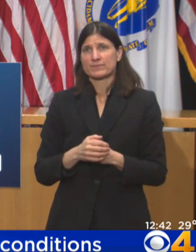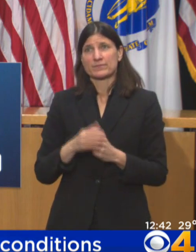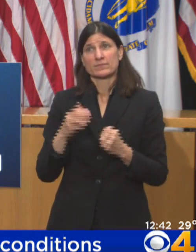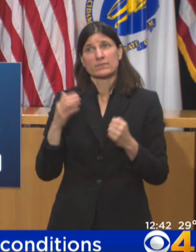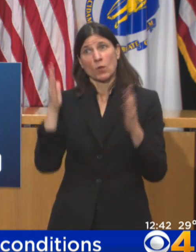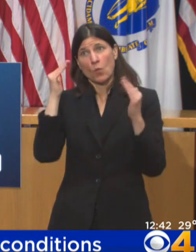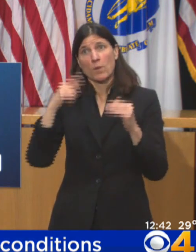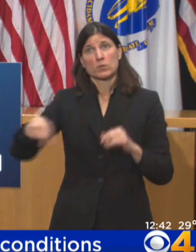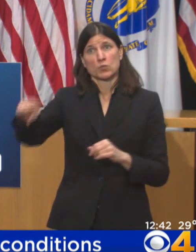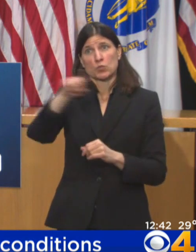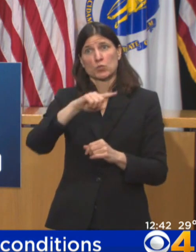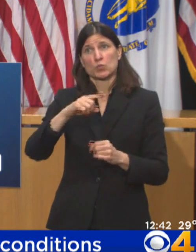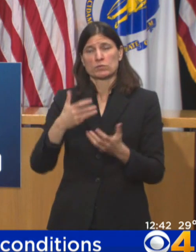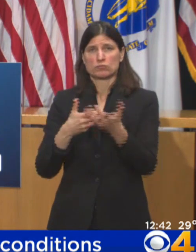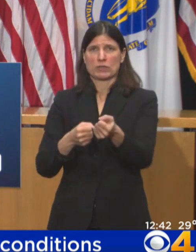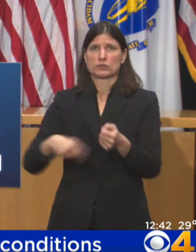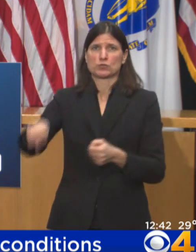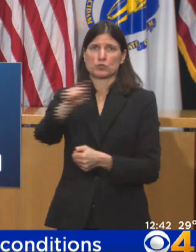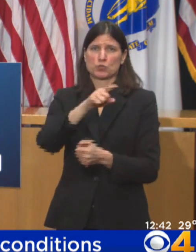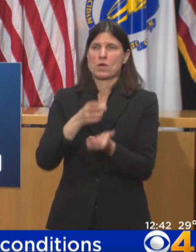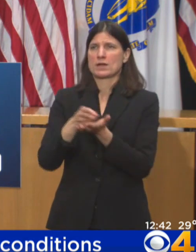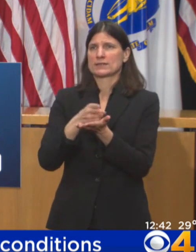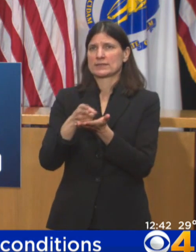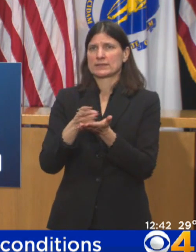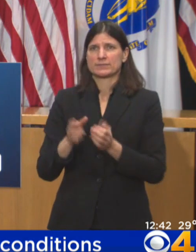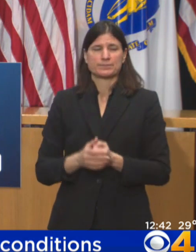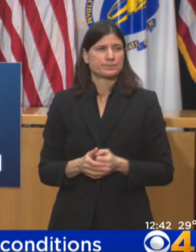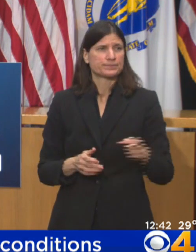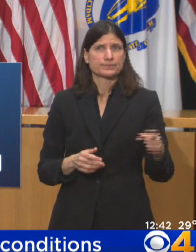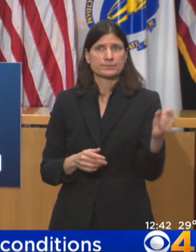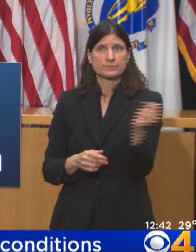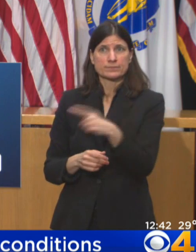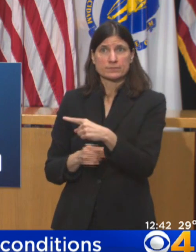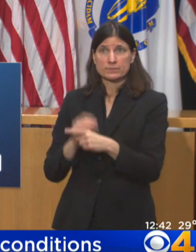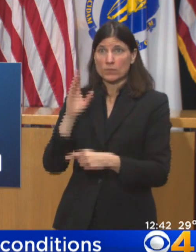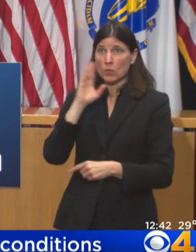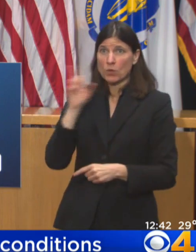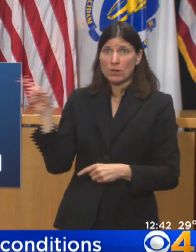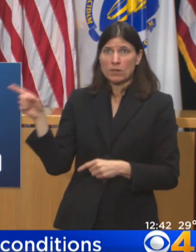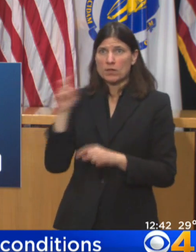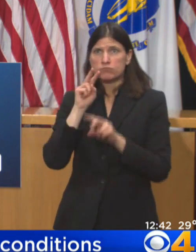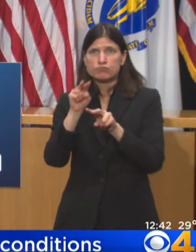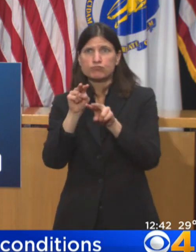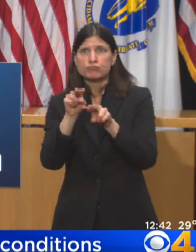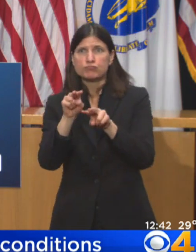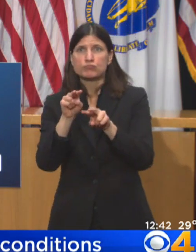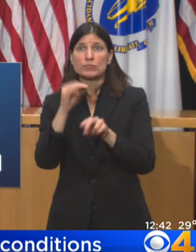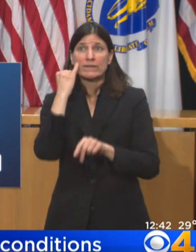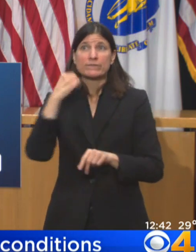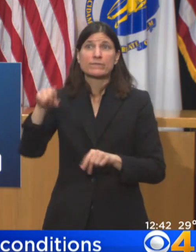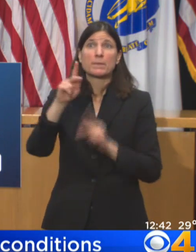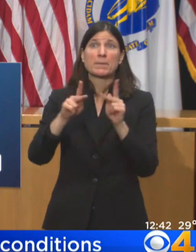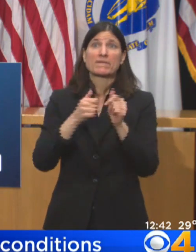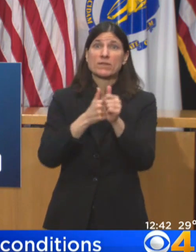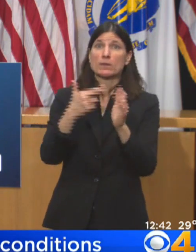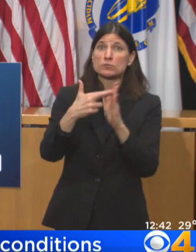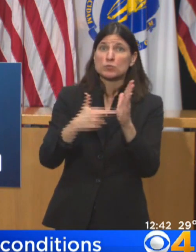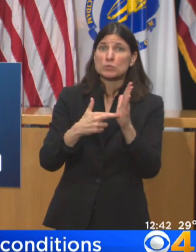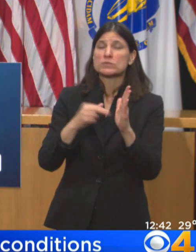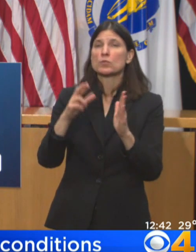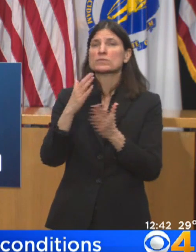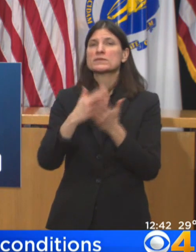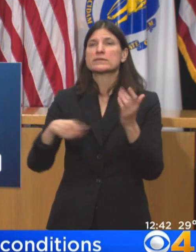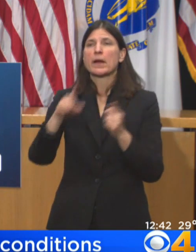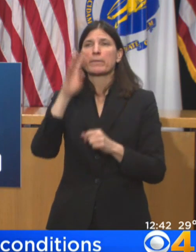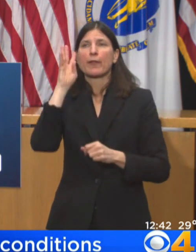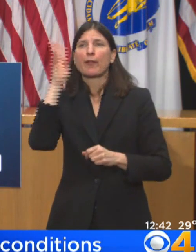stuff. Is there a way that you will monitor to see if people are following the rules, and if they're not, would you make changes? Well, in the attestation